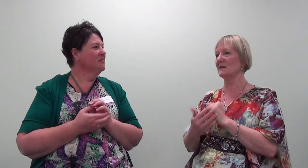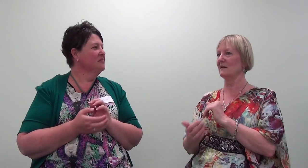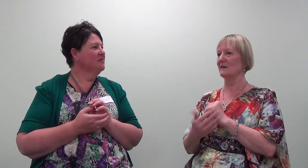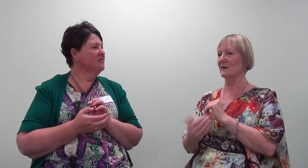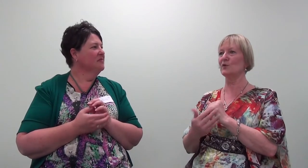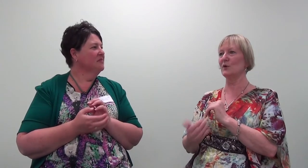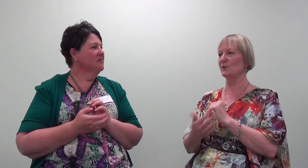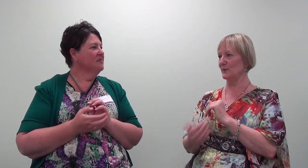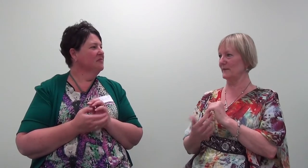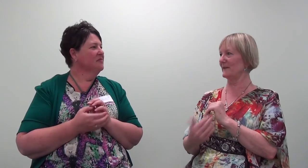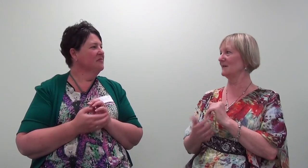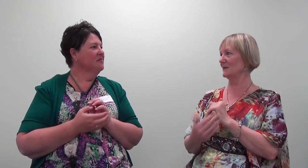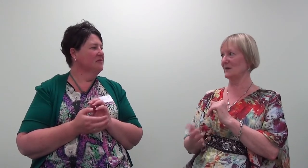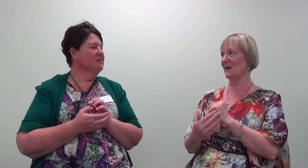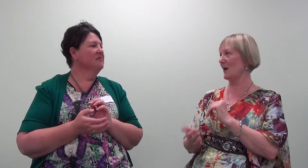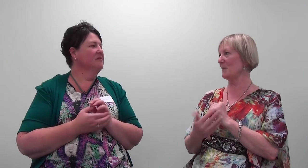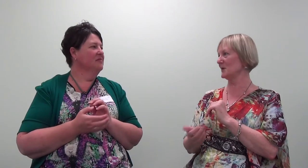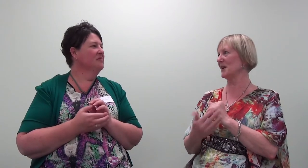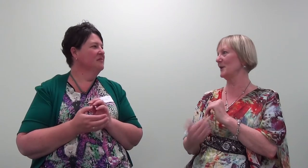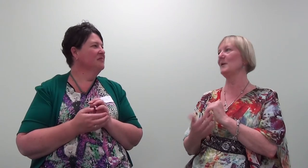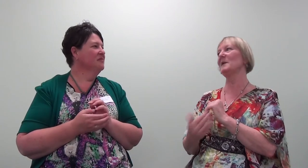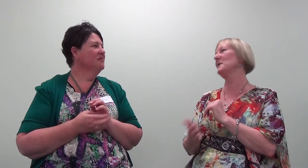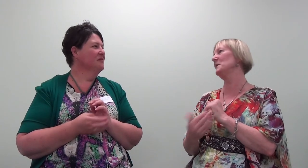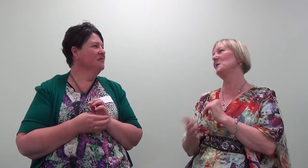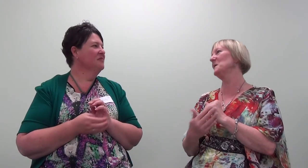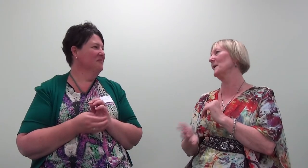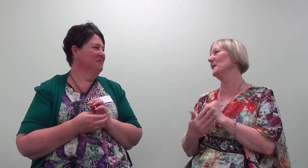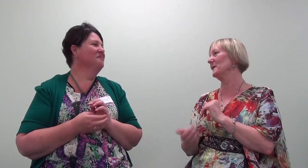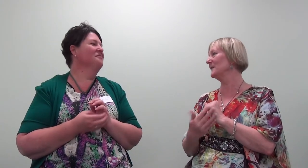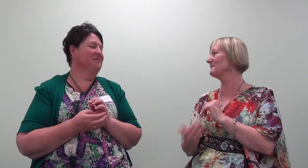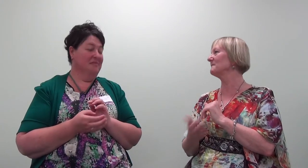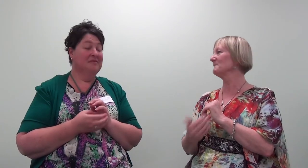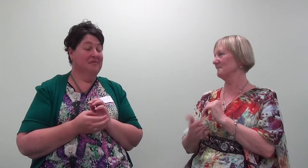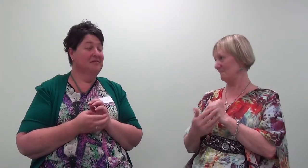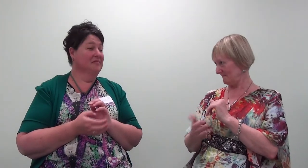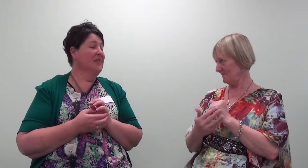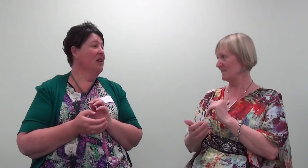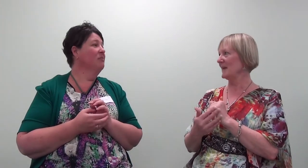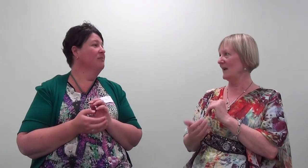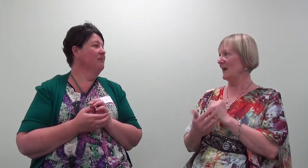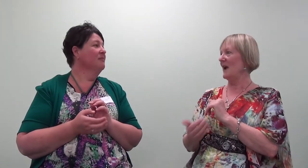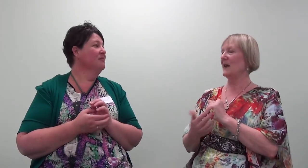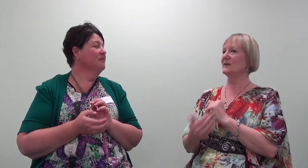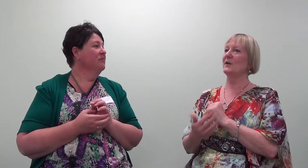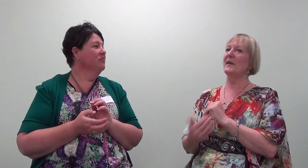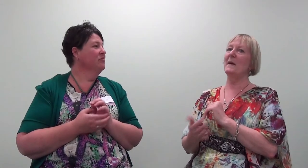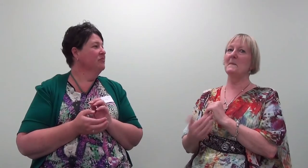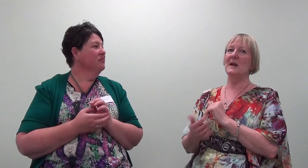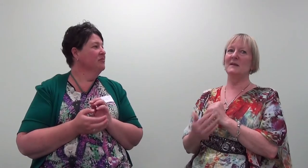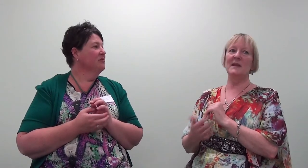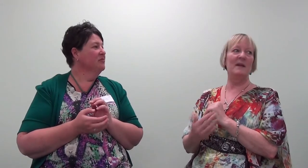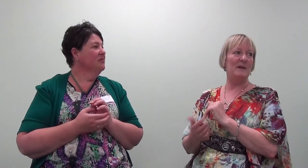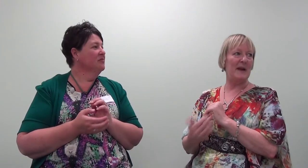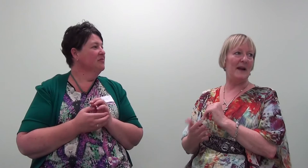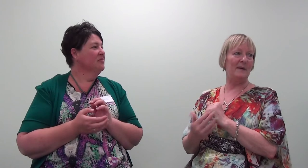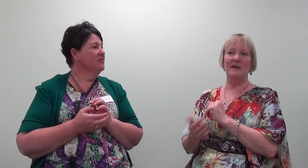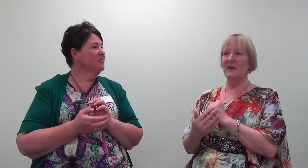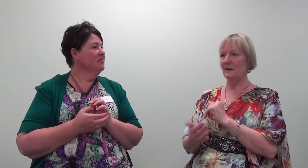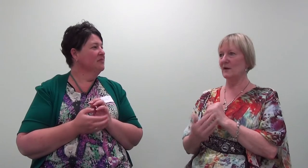control room of it. It's like, I'm not taking you anywhere, you don't want to go, right? Yep. And so that means they're empowered and they're in